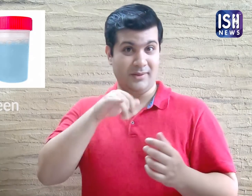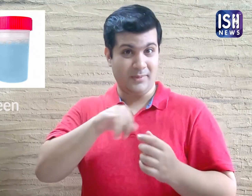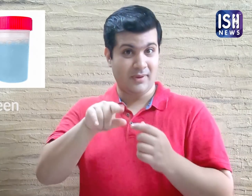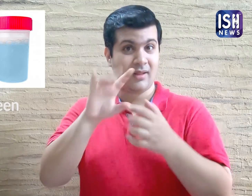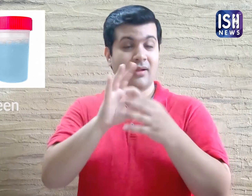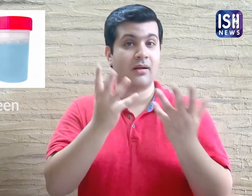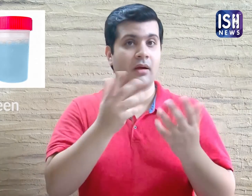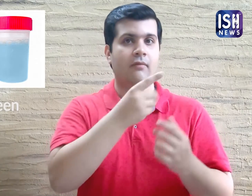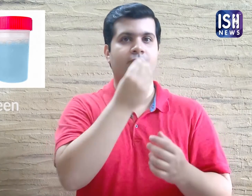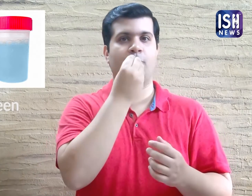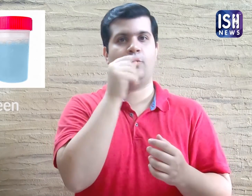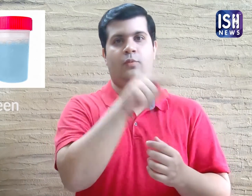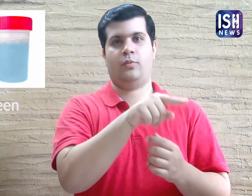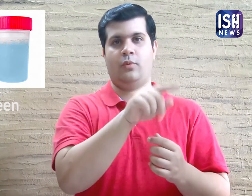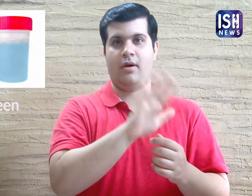Blue or green urine can be caused due